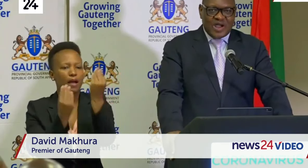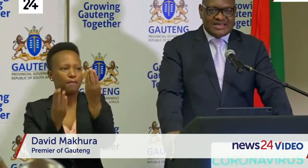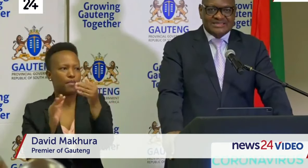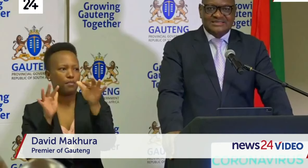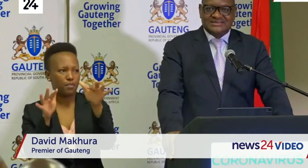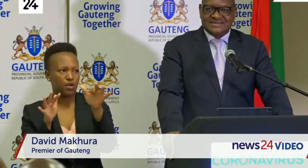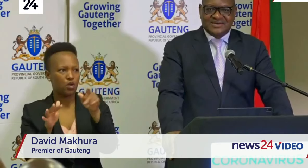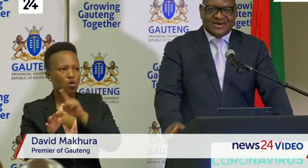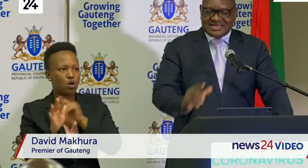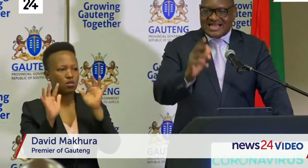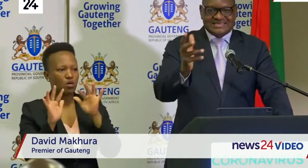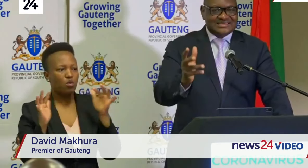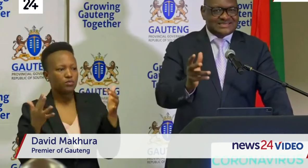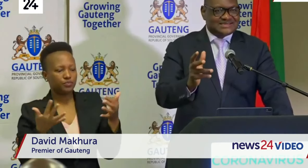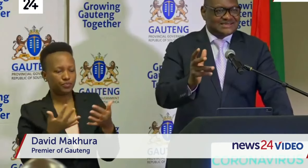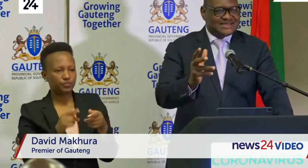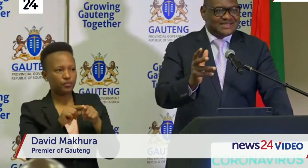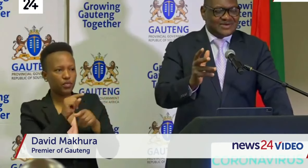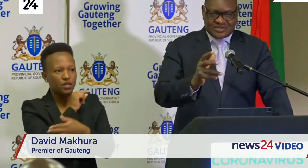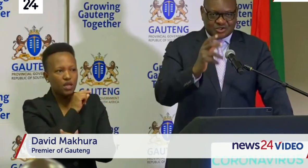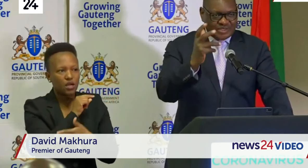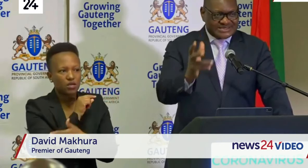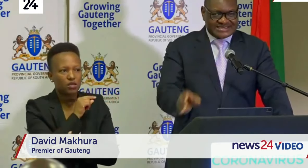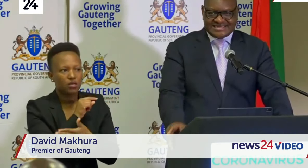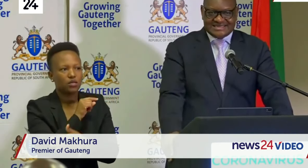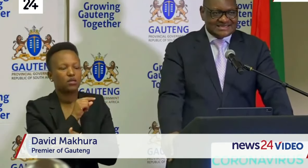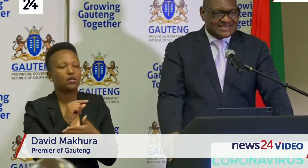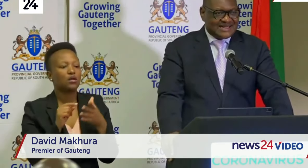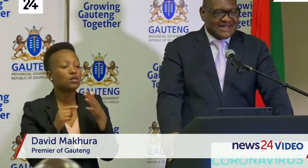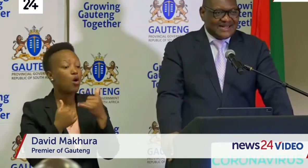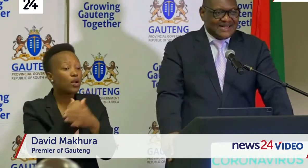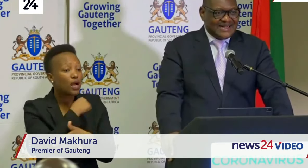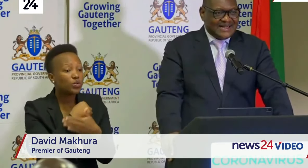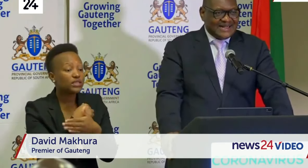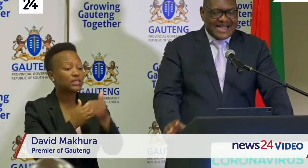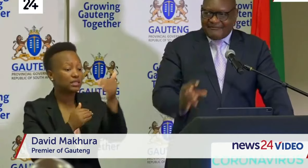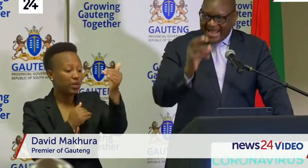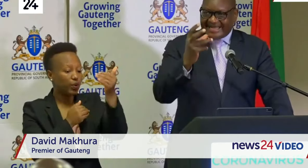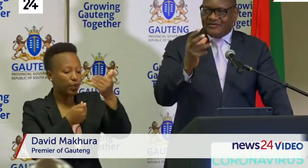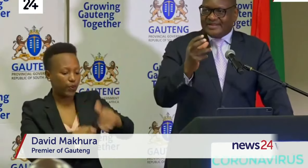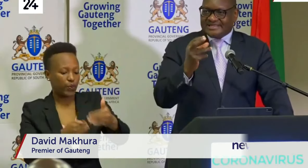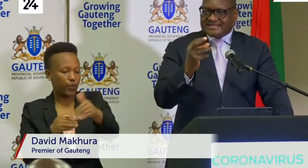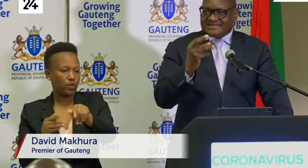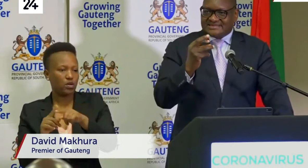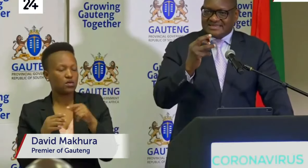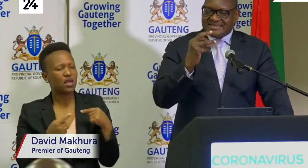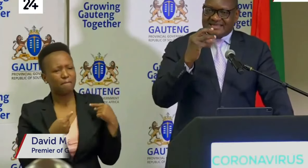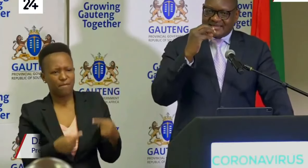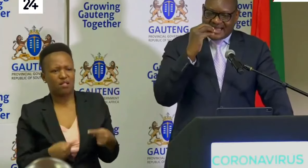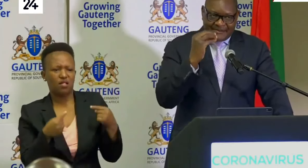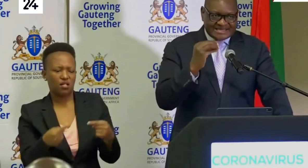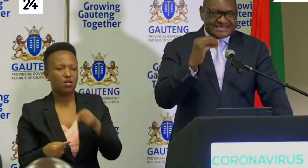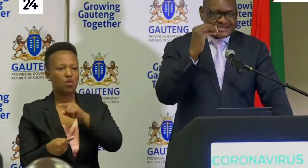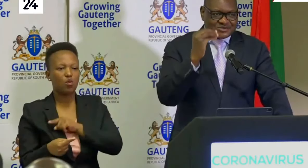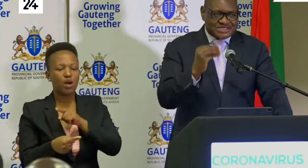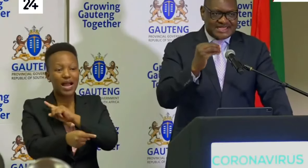that the world, all countries, all jurisdictions are battling with this, that